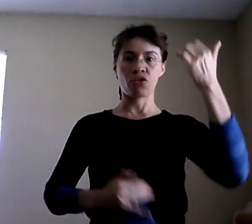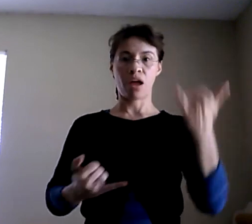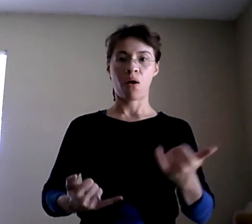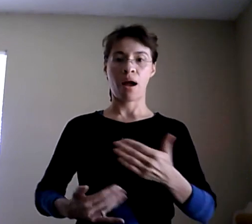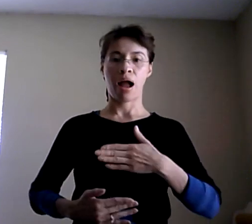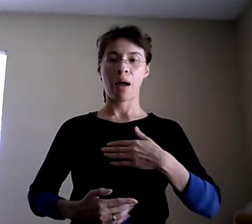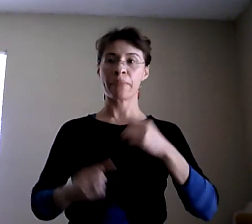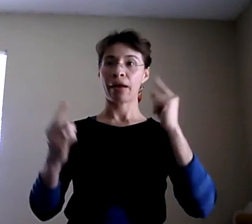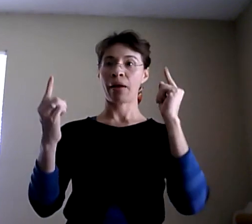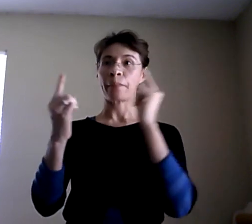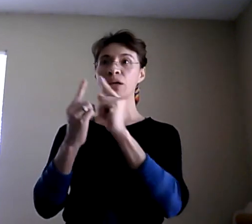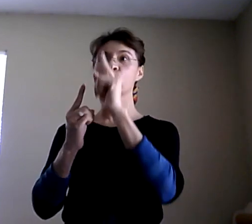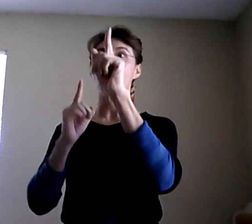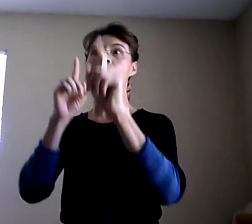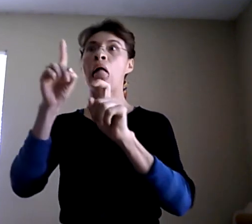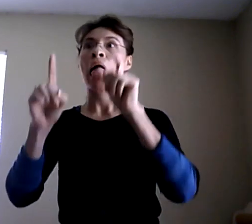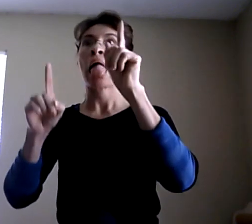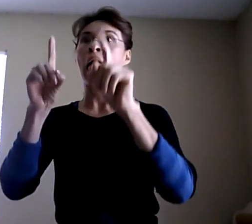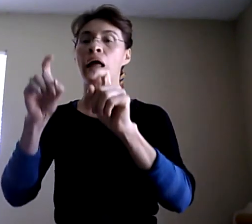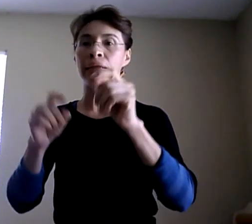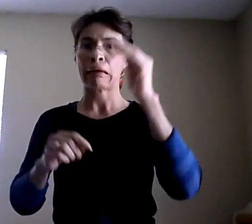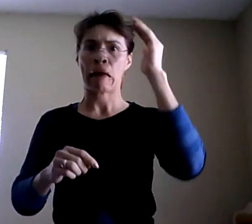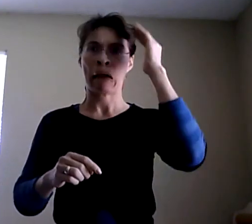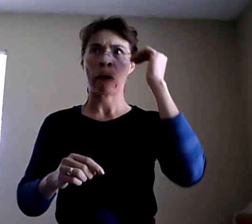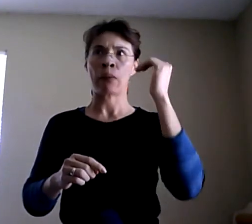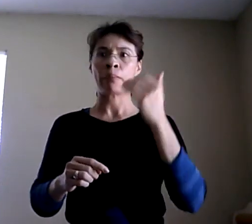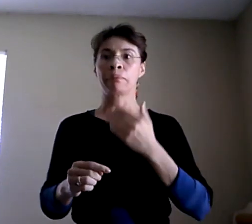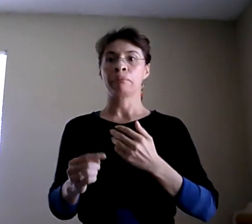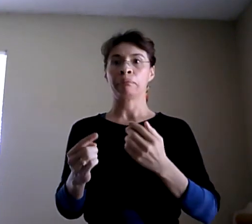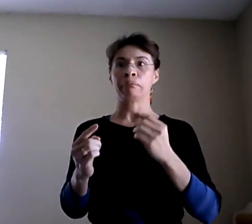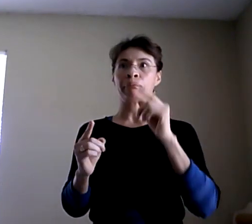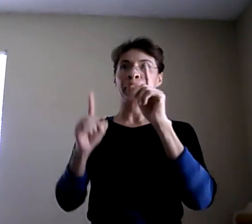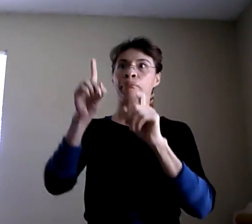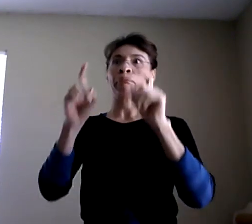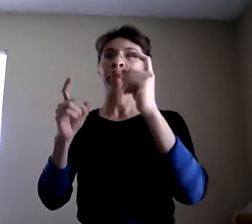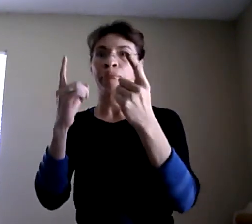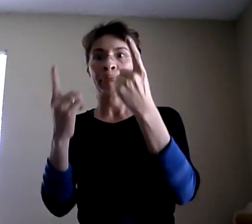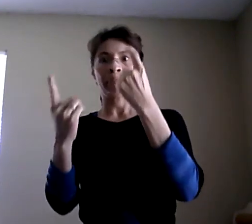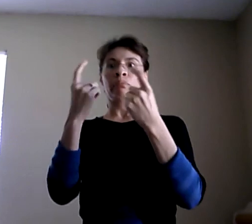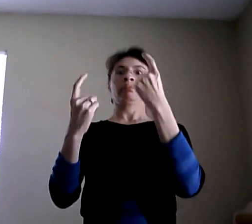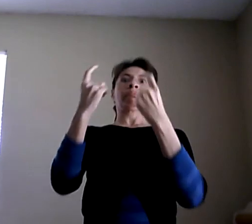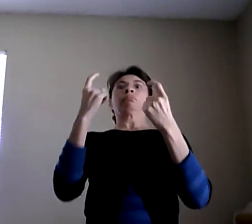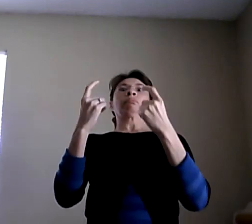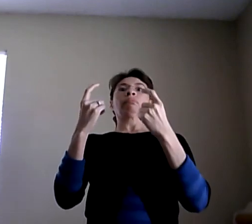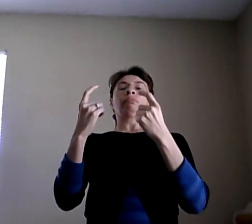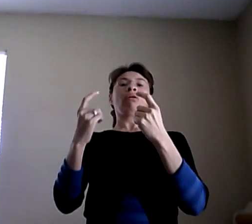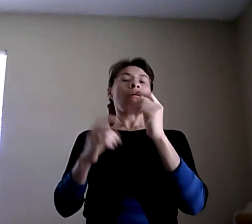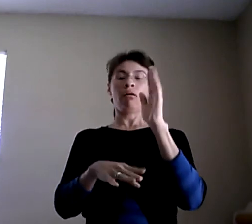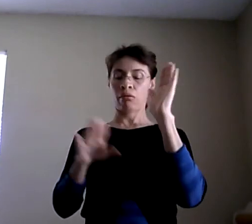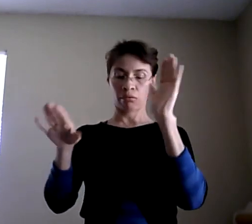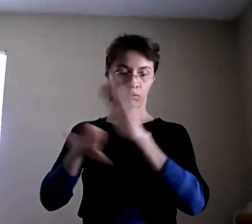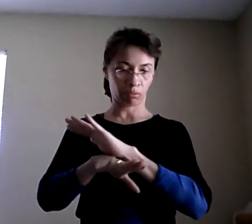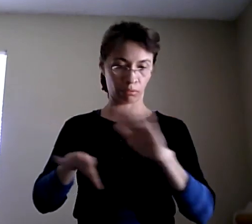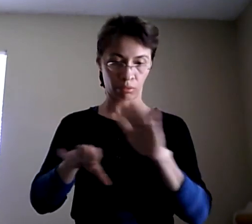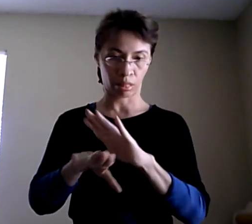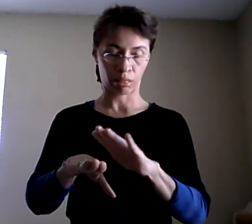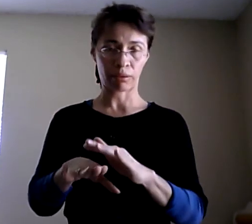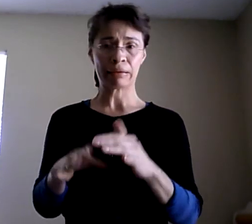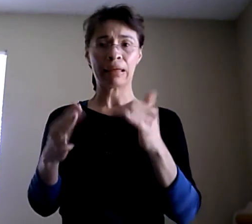I can ask you these questions. And I hope I don't get too personal or anything with this. Because I really just want to do the best for